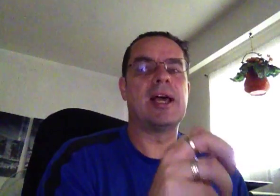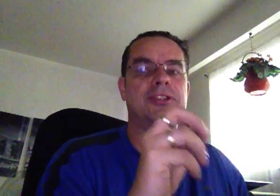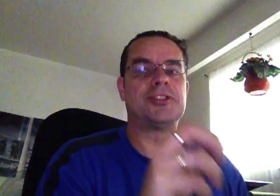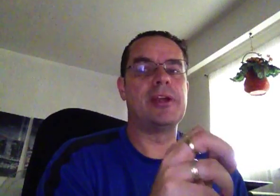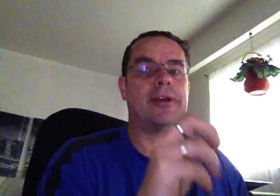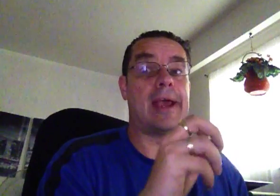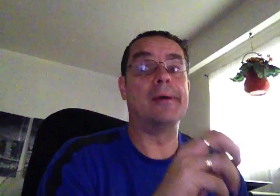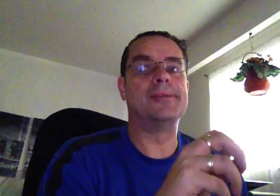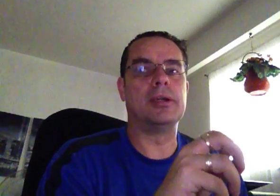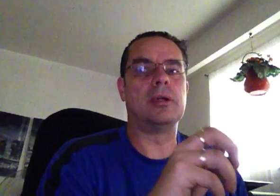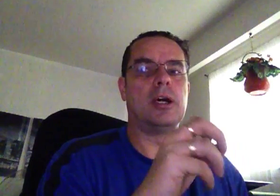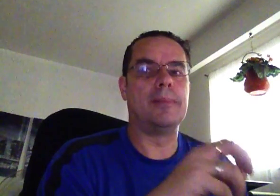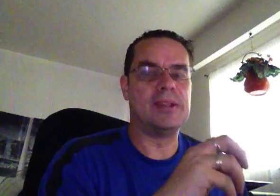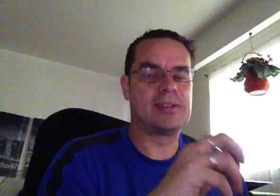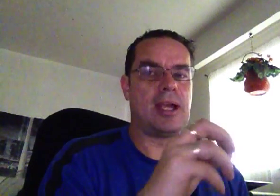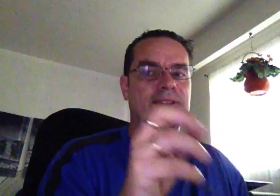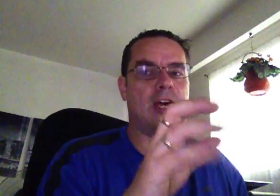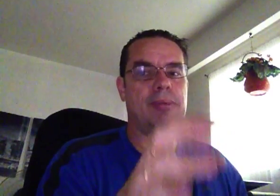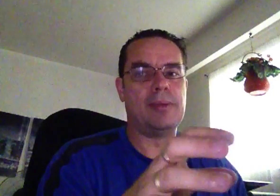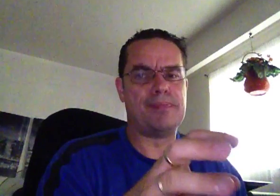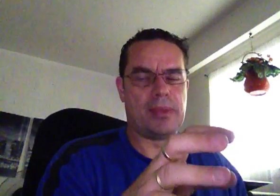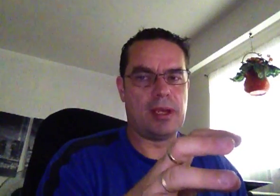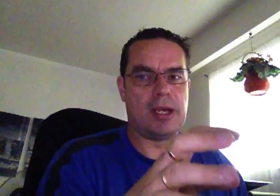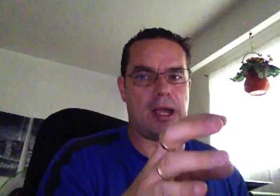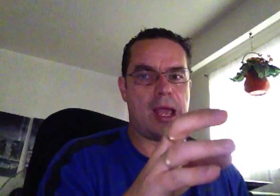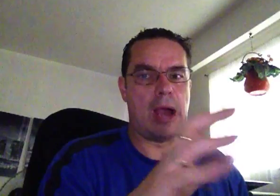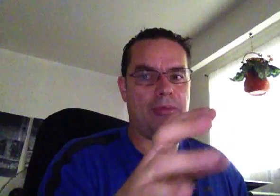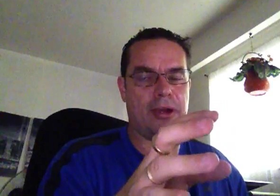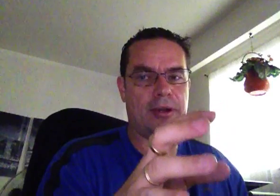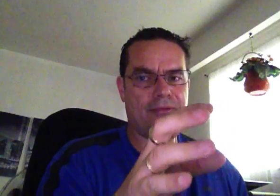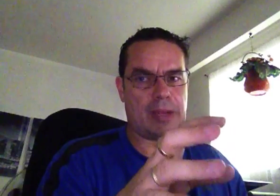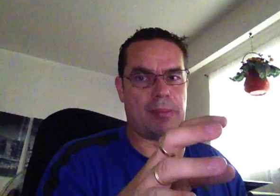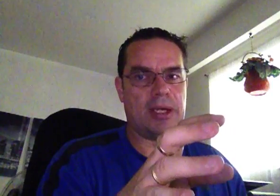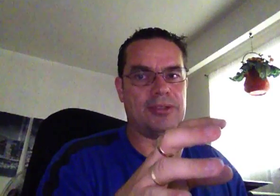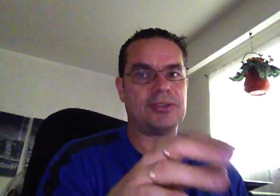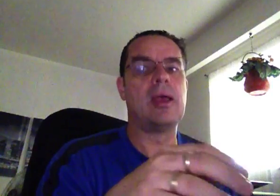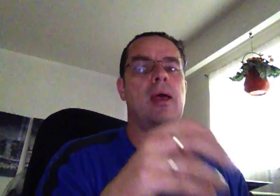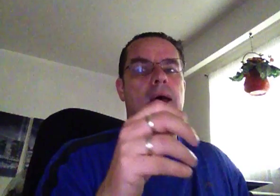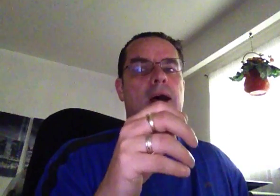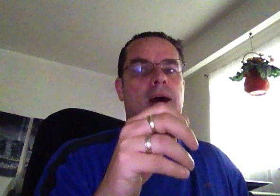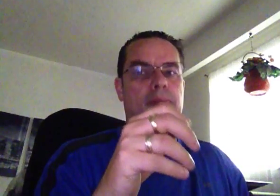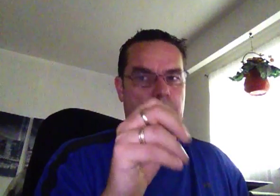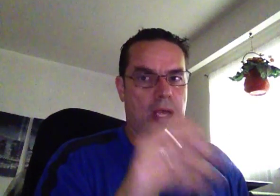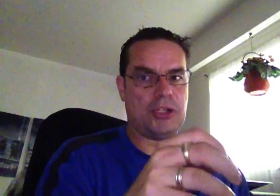trader out there. This guy has now been out there for a couple of months launching